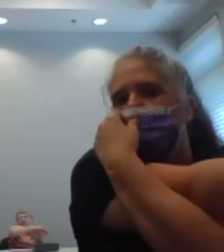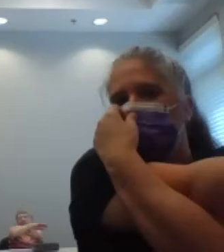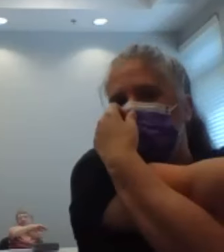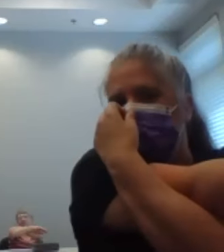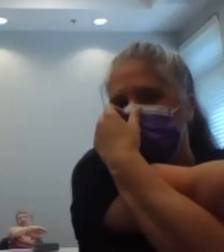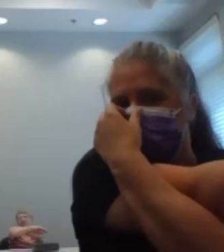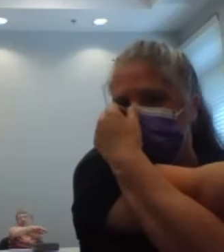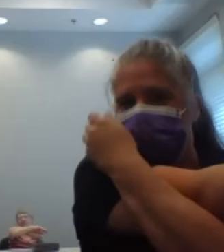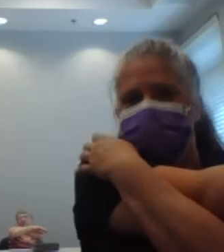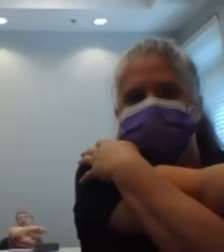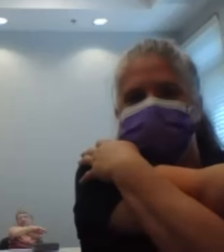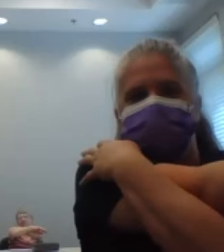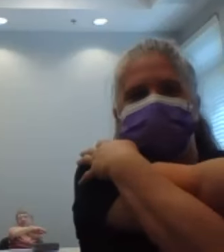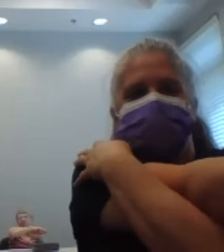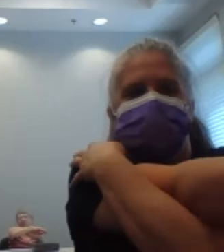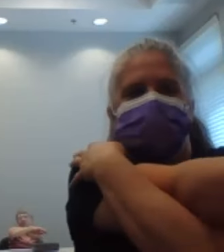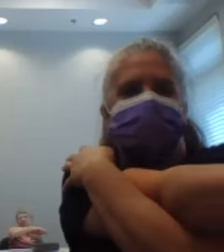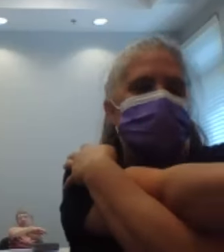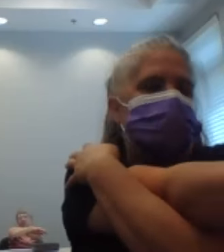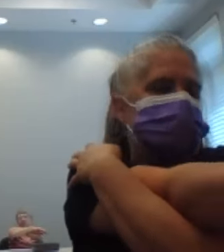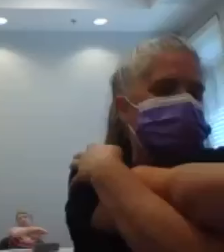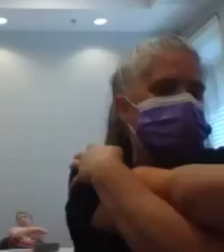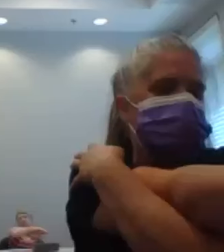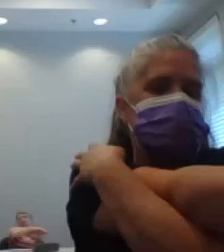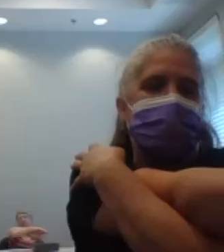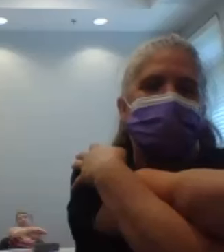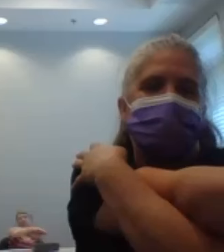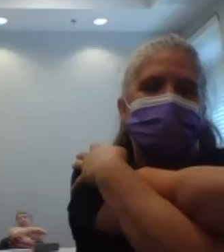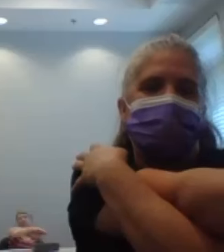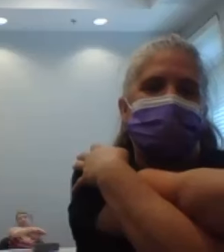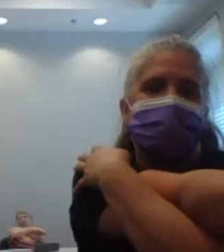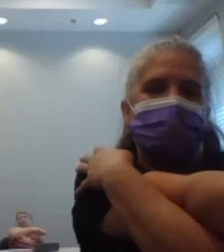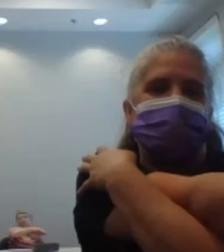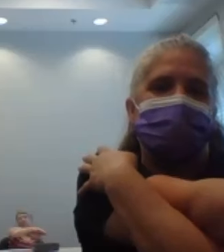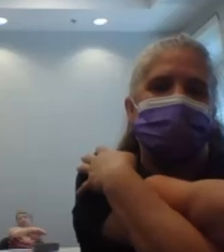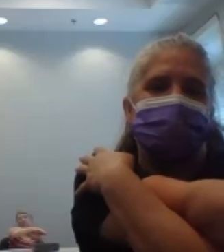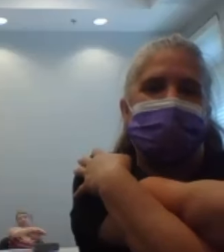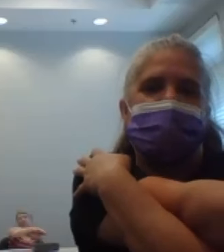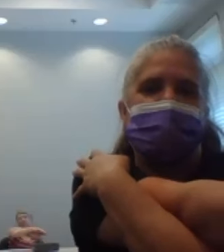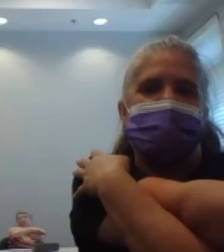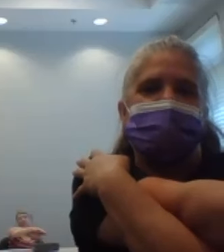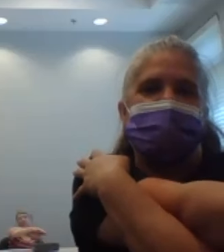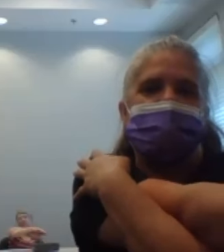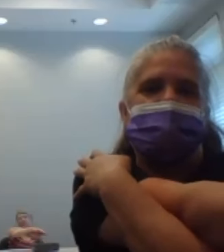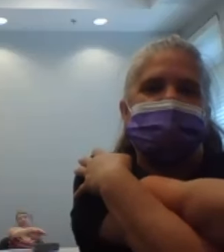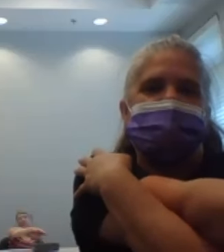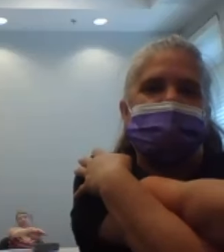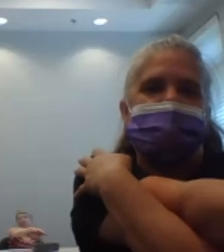One, two, three, four, five, six,